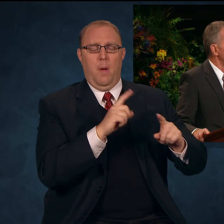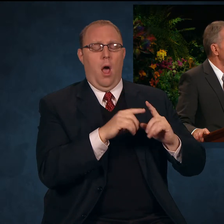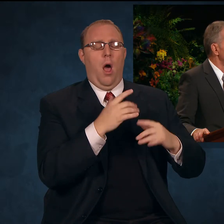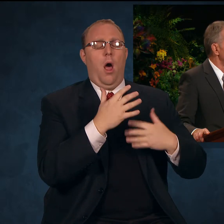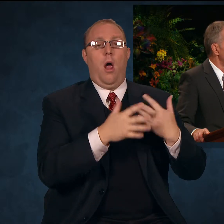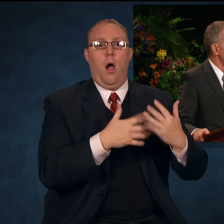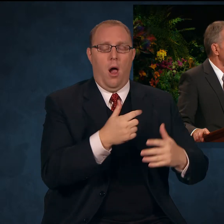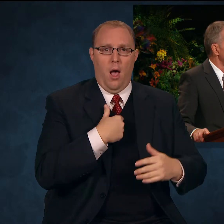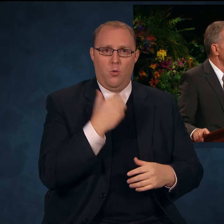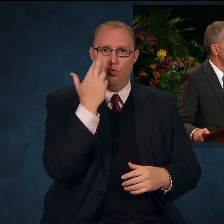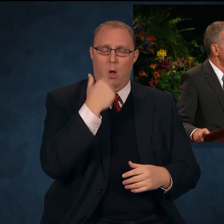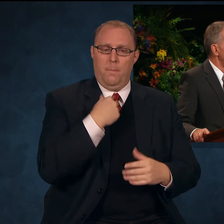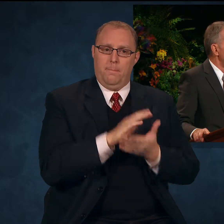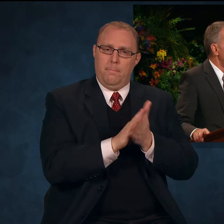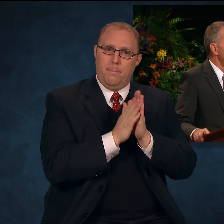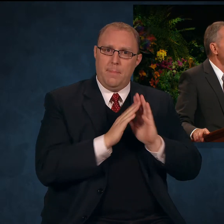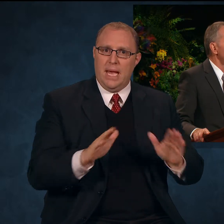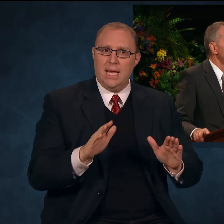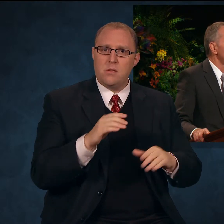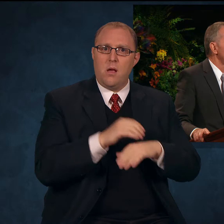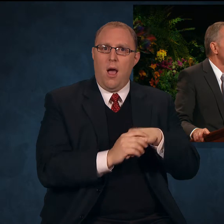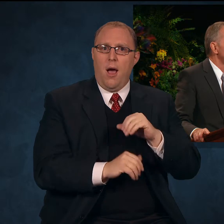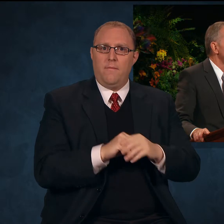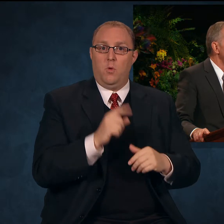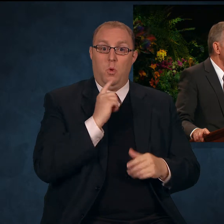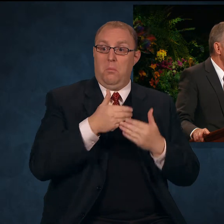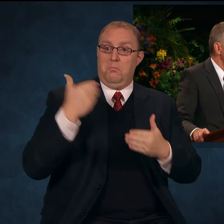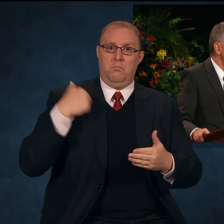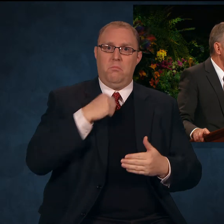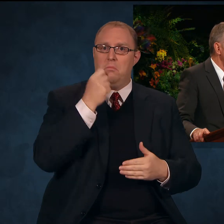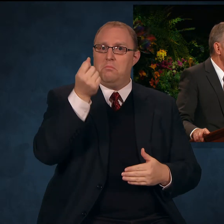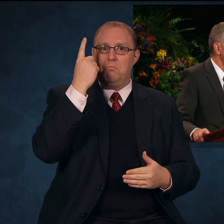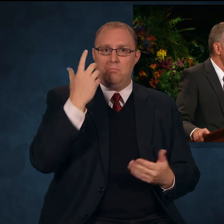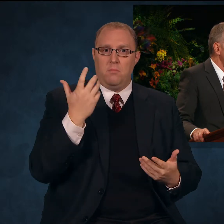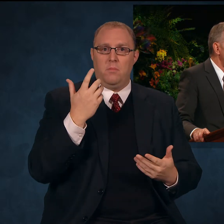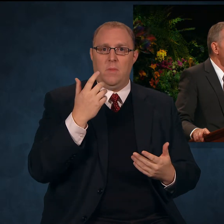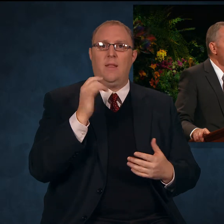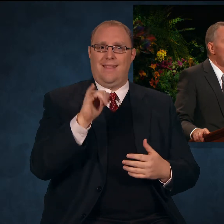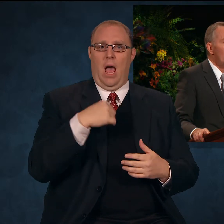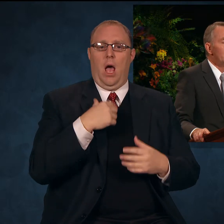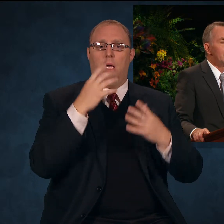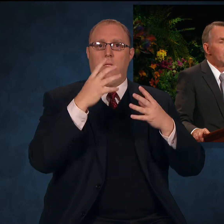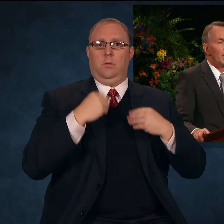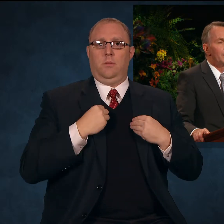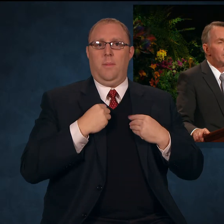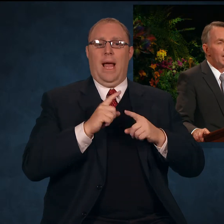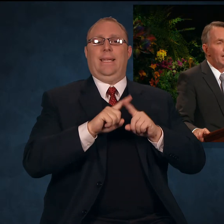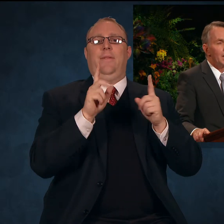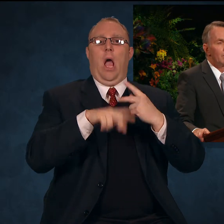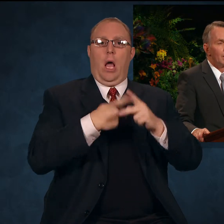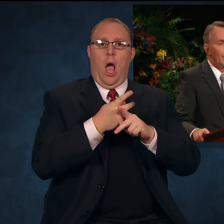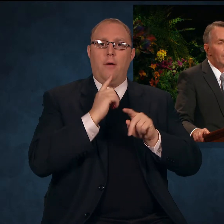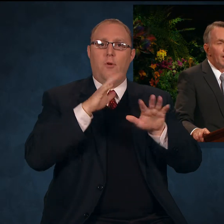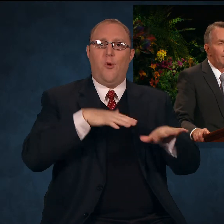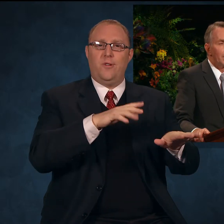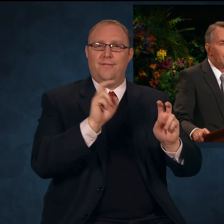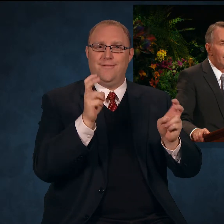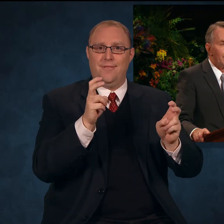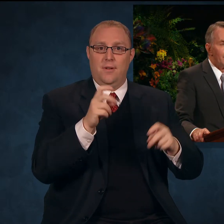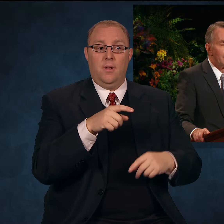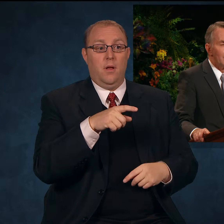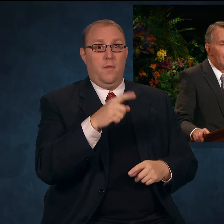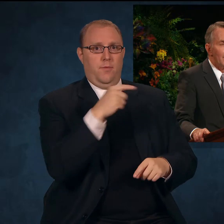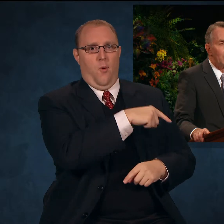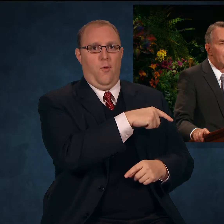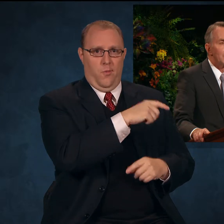that I had never known. I began to embrace a different current, one that brought me to an understanding of a loving Heavenly